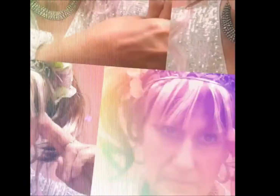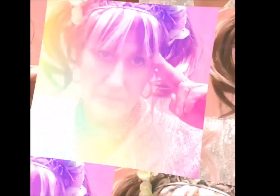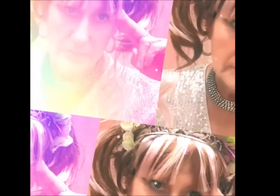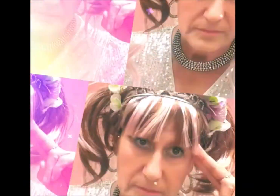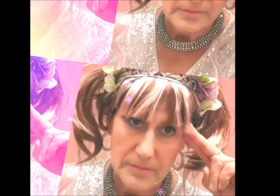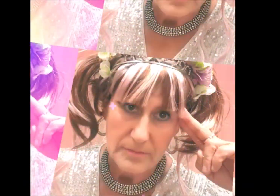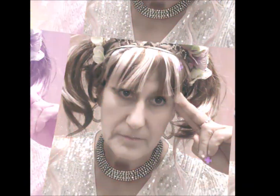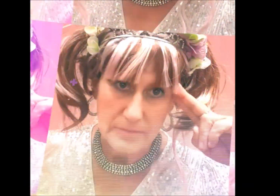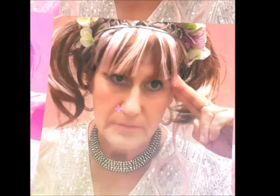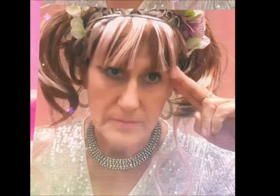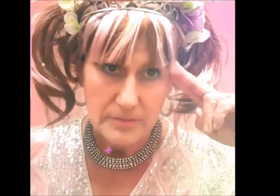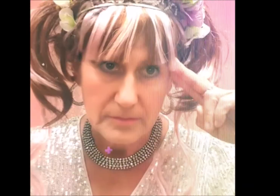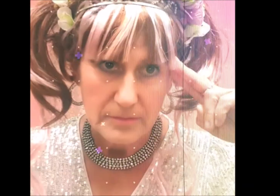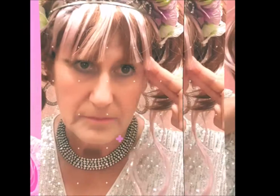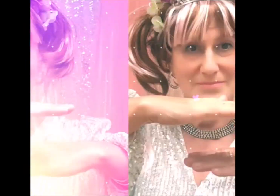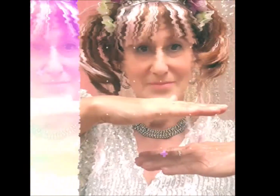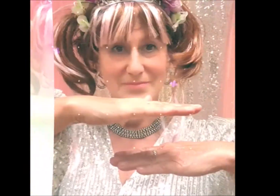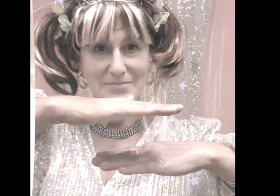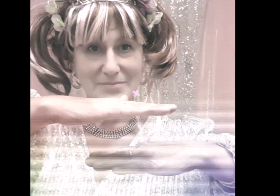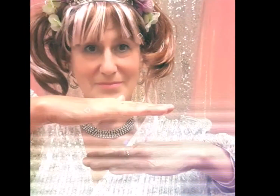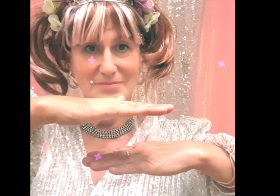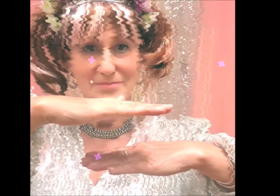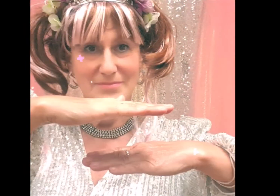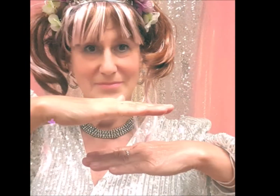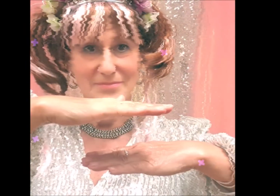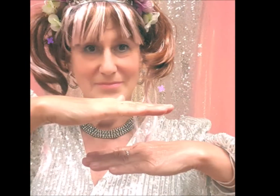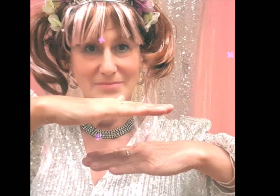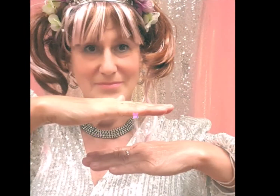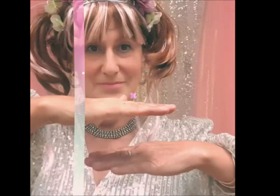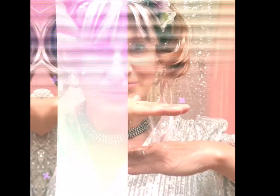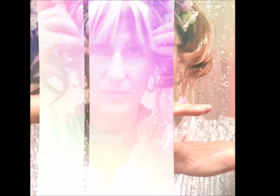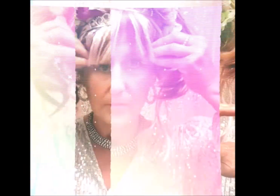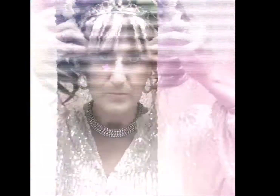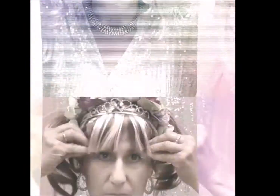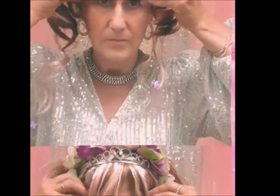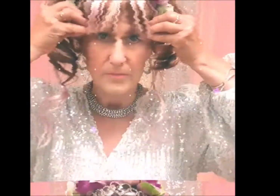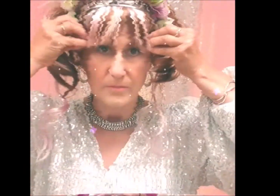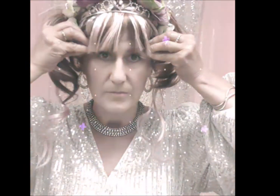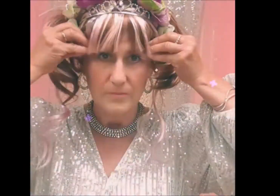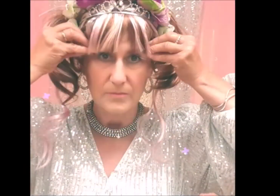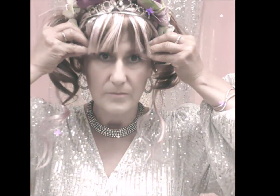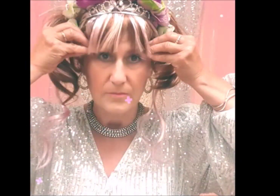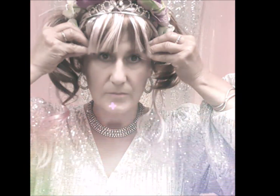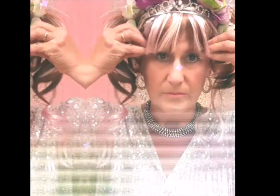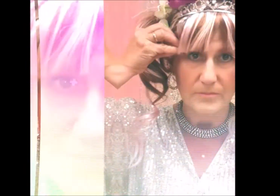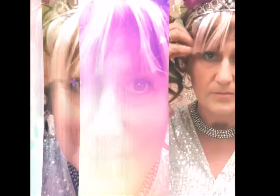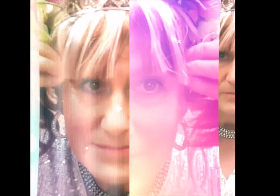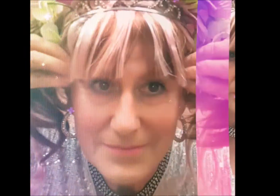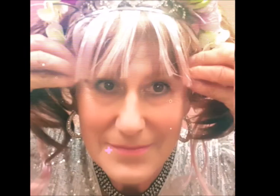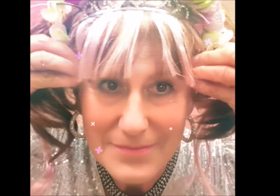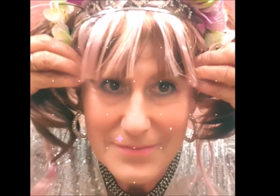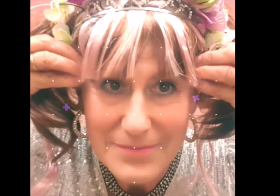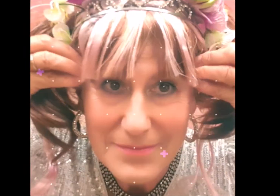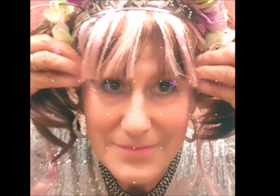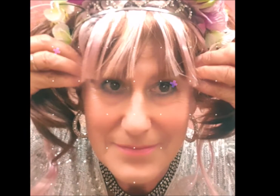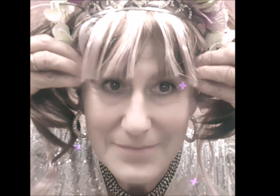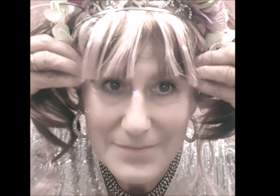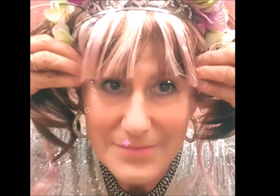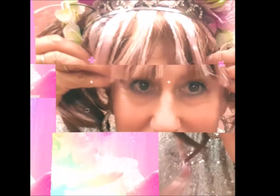communication skills such as attention and listening comprehension memory recall and